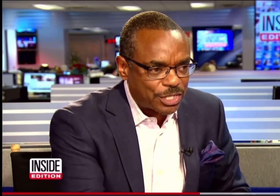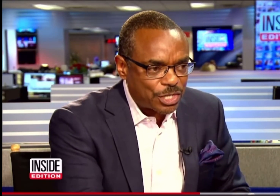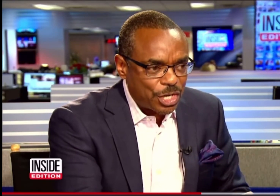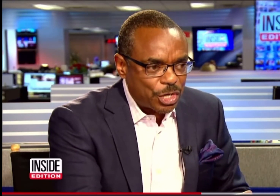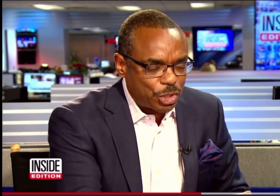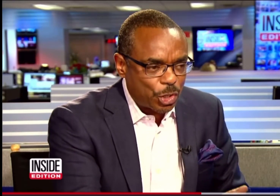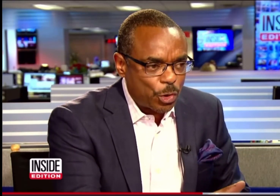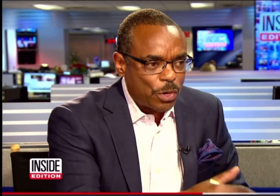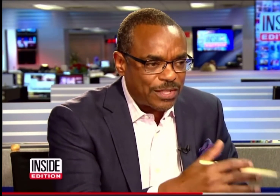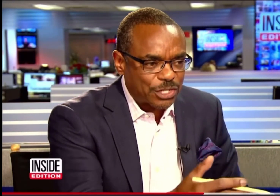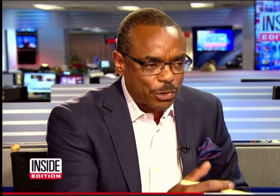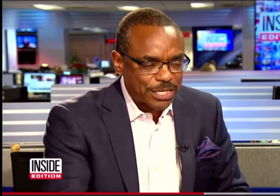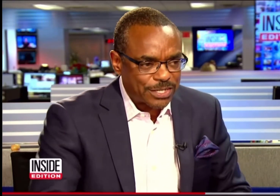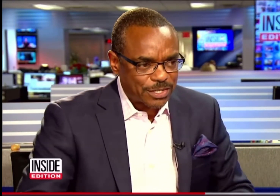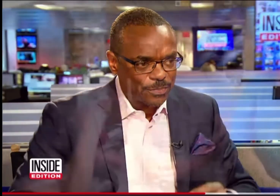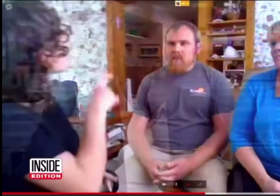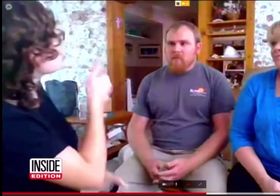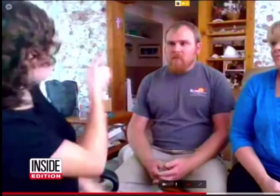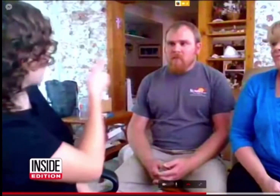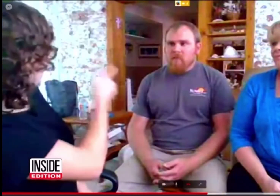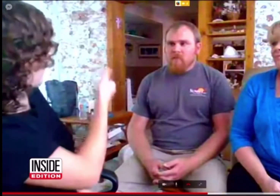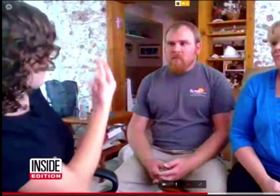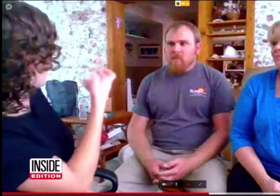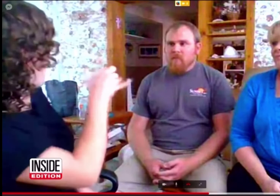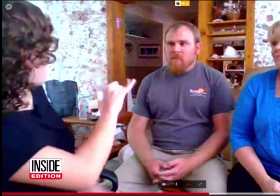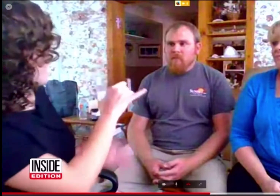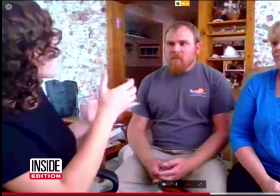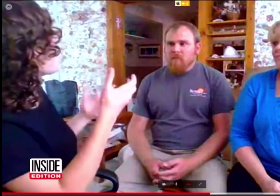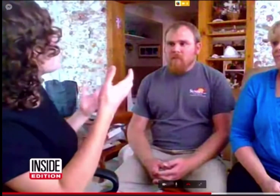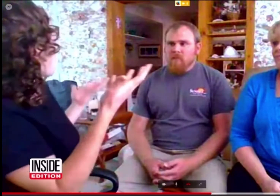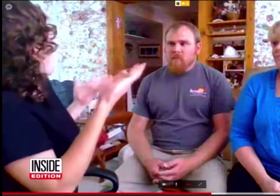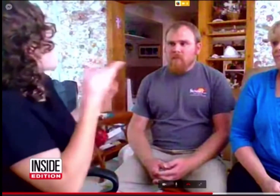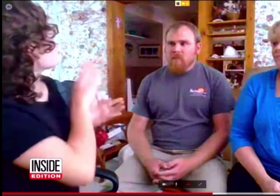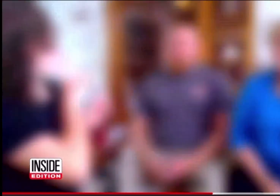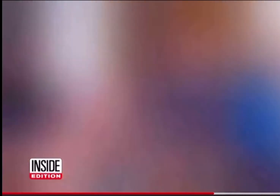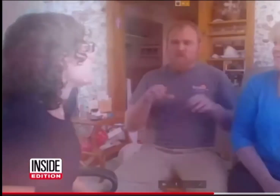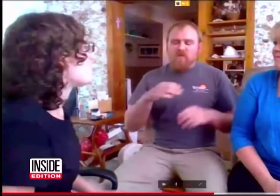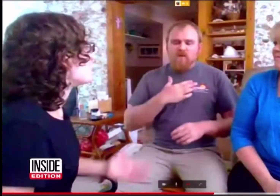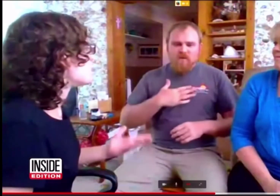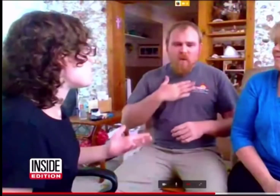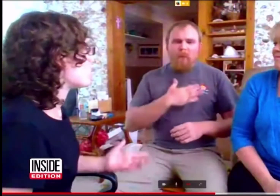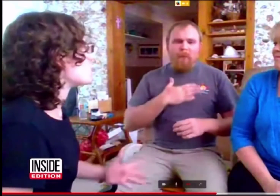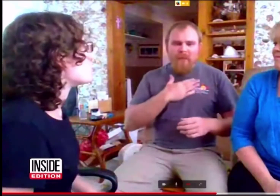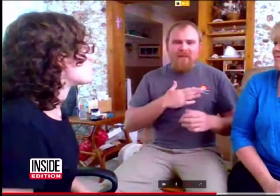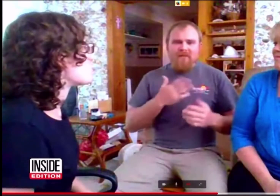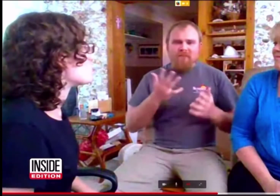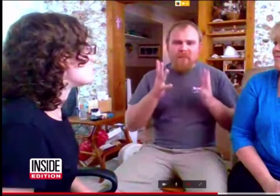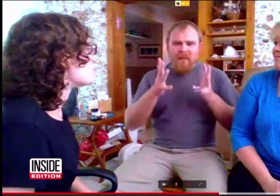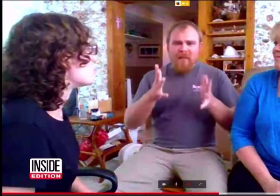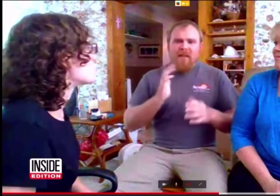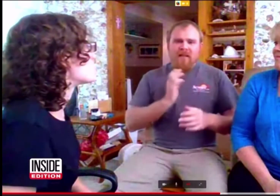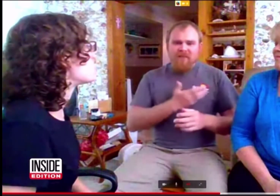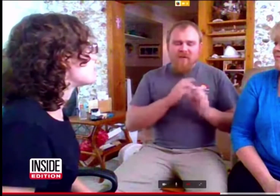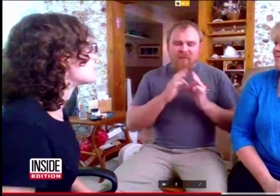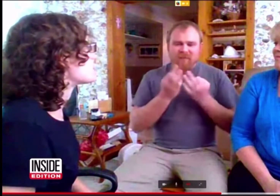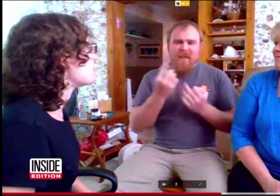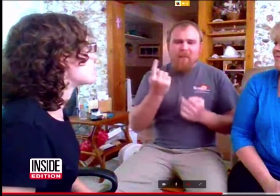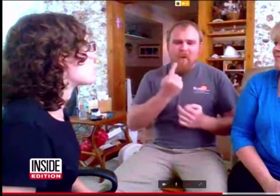to this criticism. Chansa signed my question to Morgan. He only did what he was told to do, so please leave our